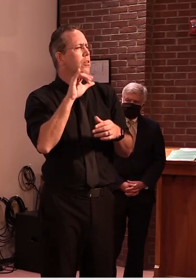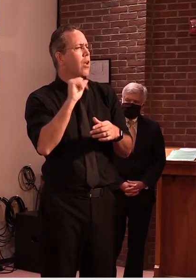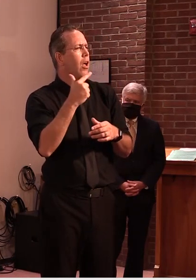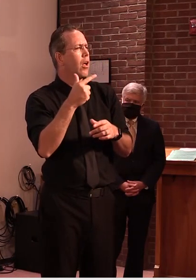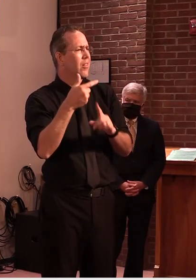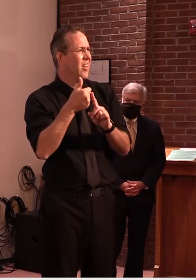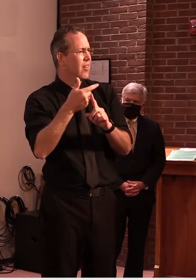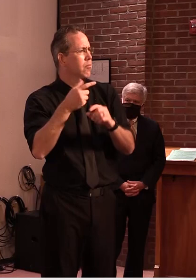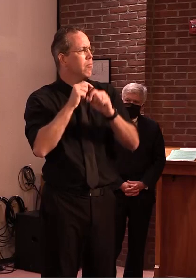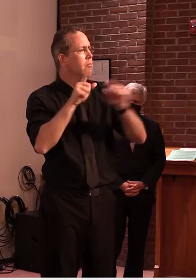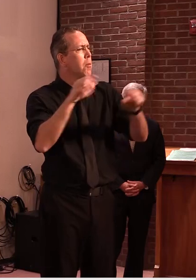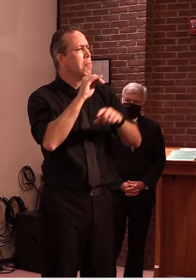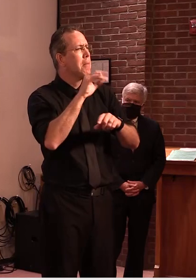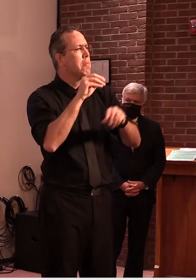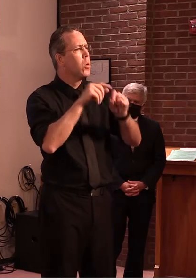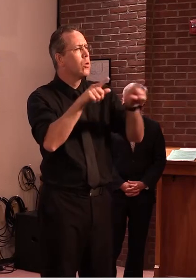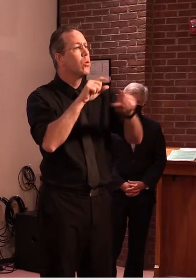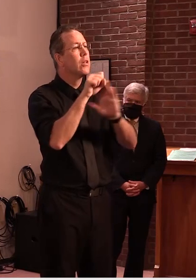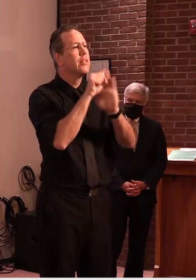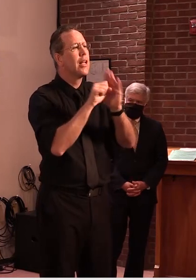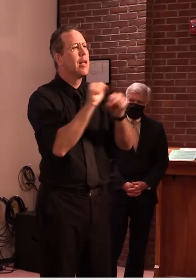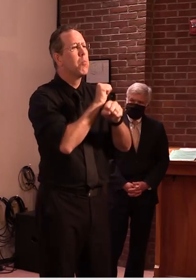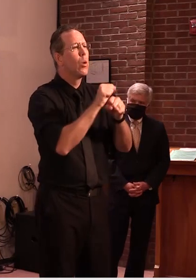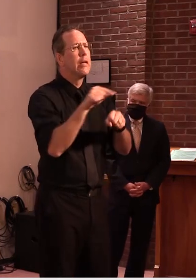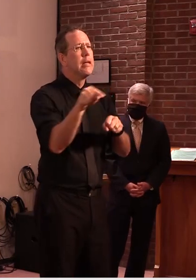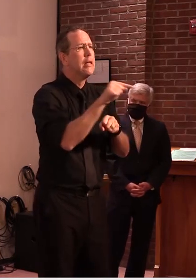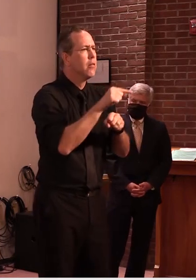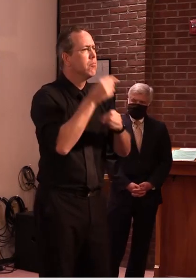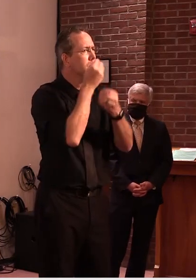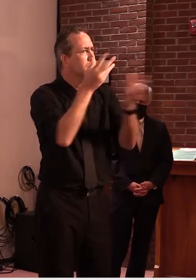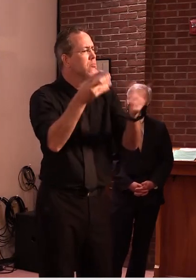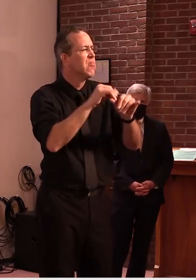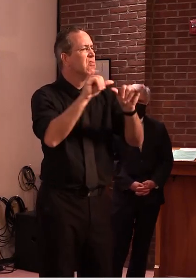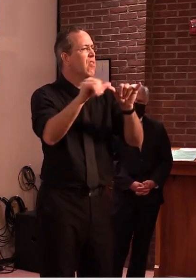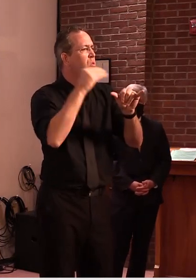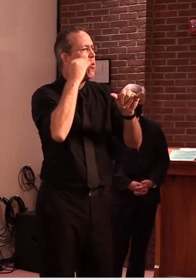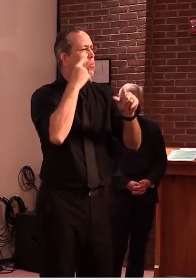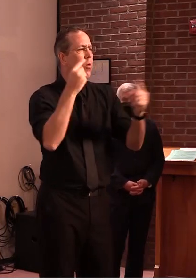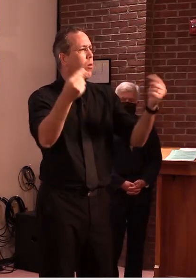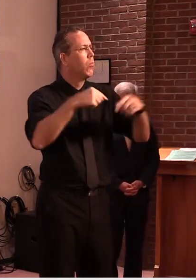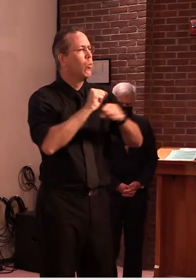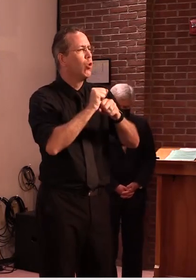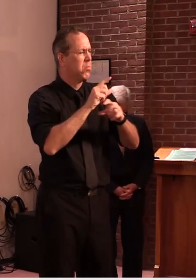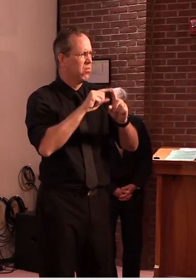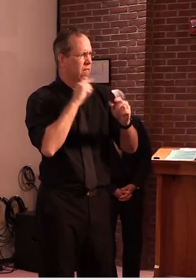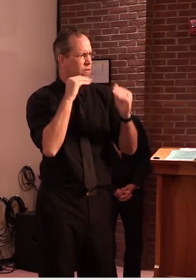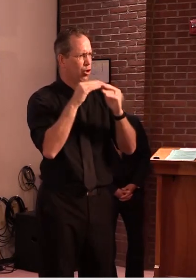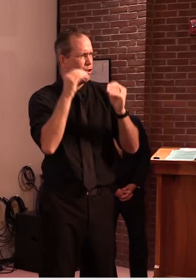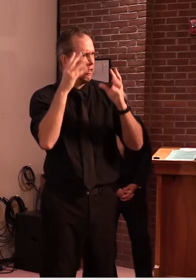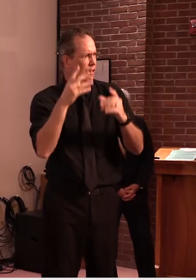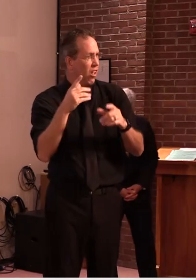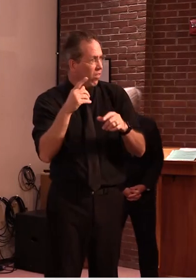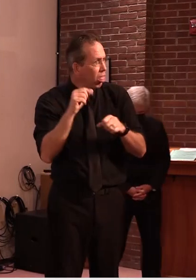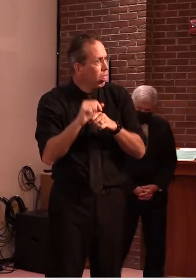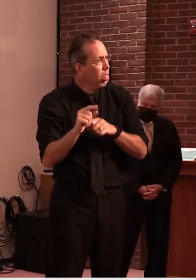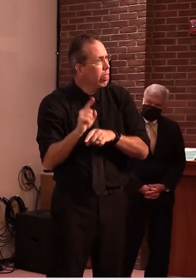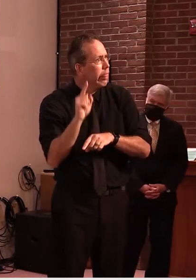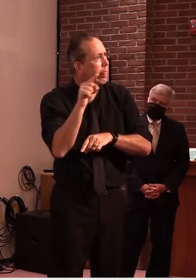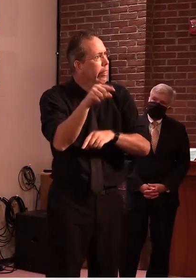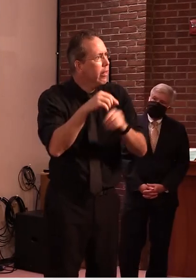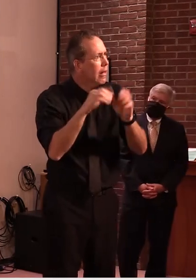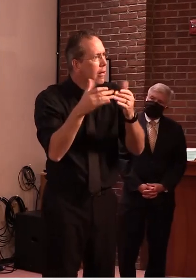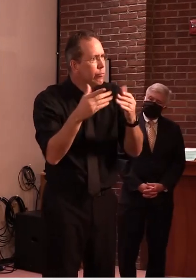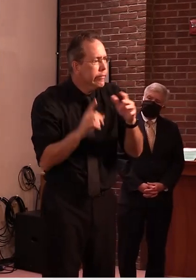in in this throughout the state system this just allows more flexibility and more certainty we want